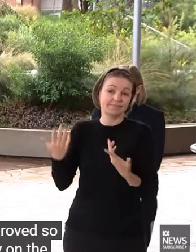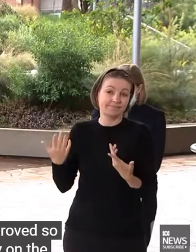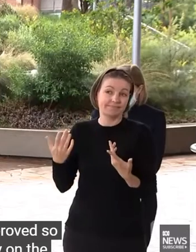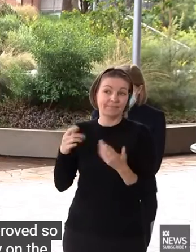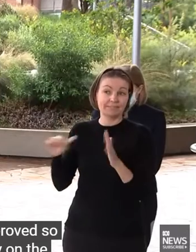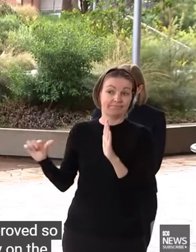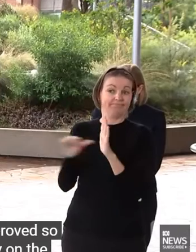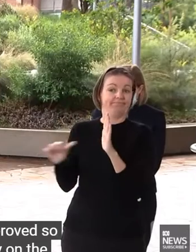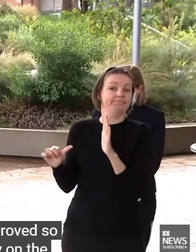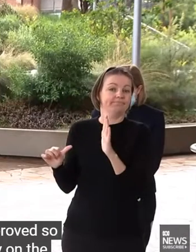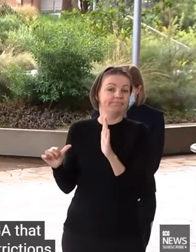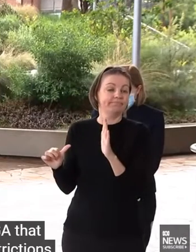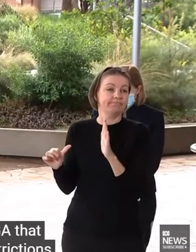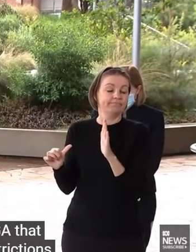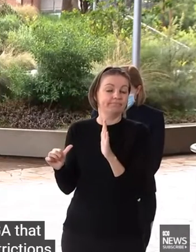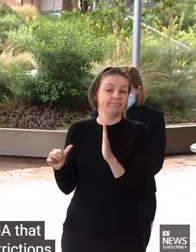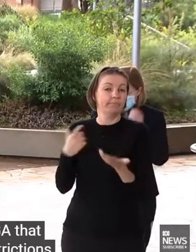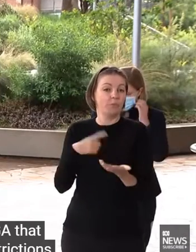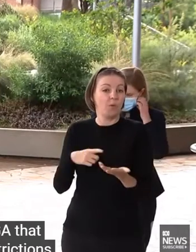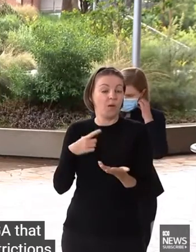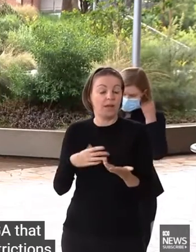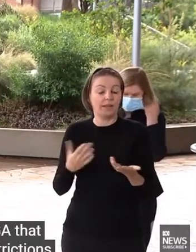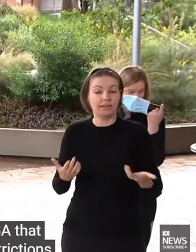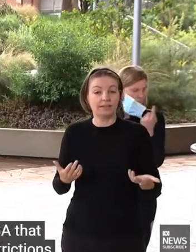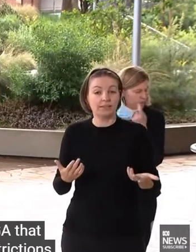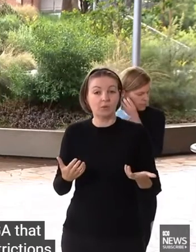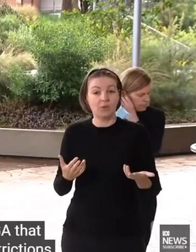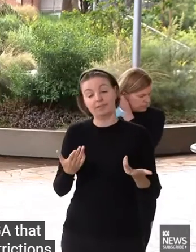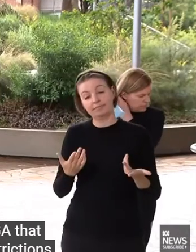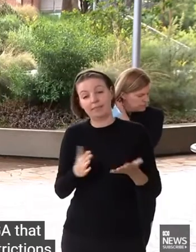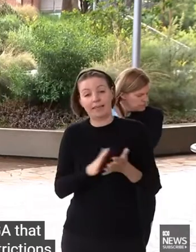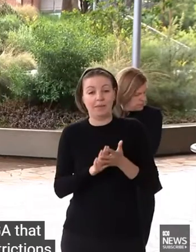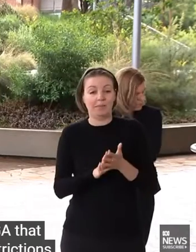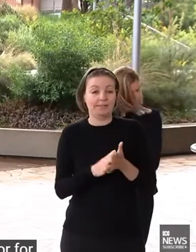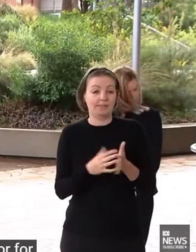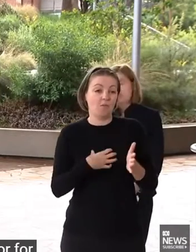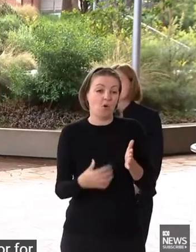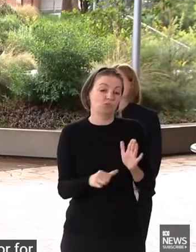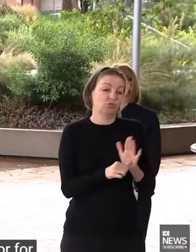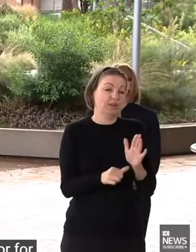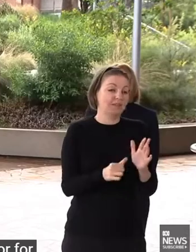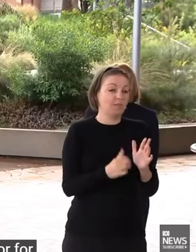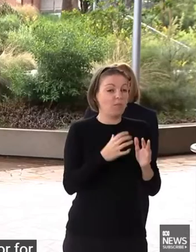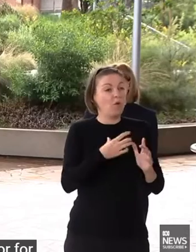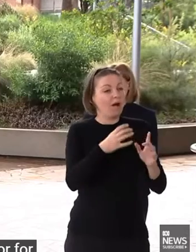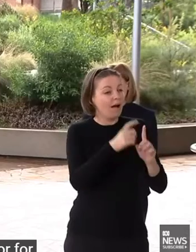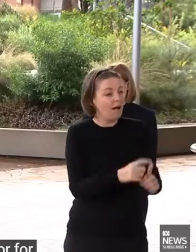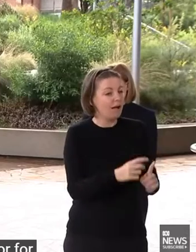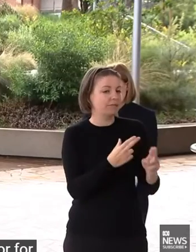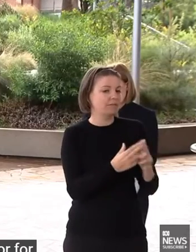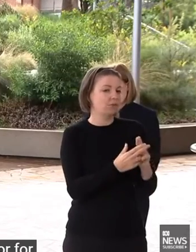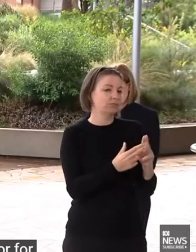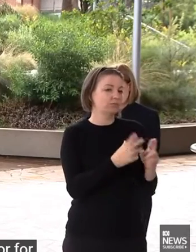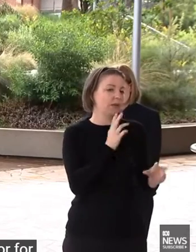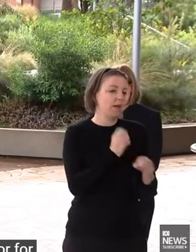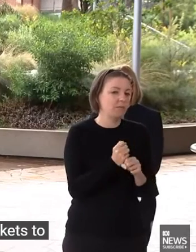for governments or for chemists and supermarkets to purchase tests. But ultimately, well,